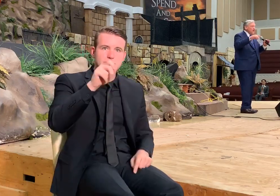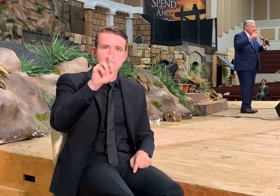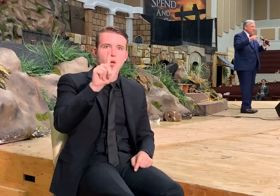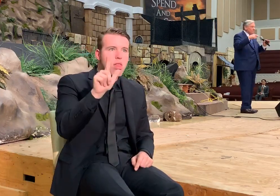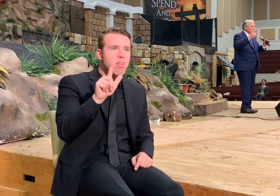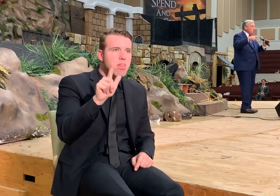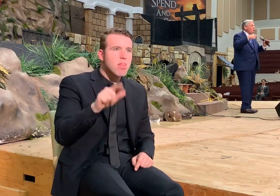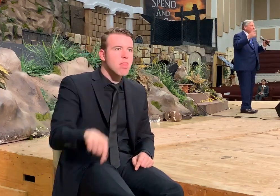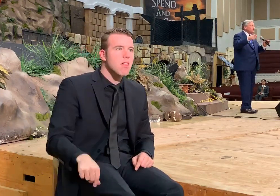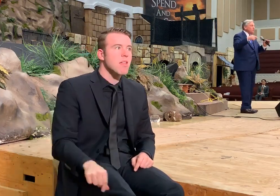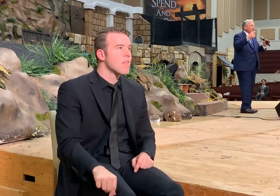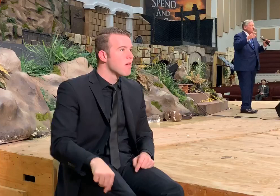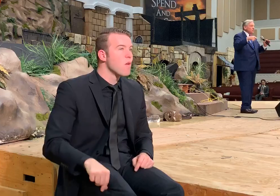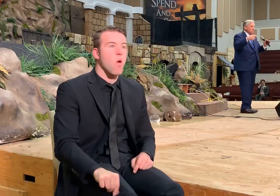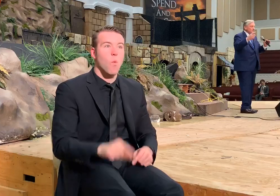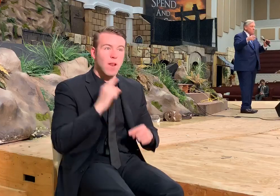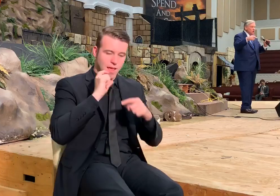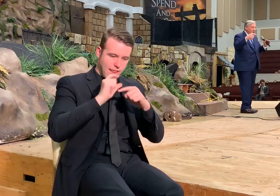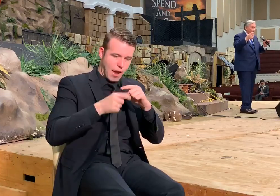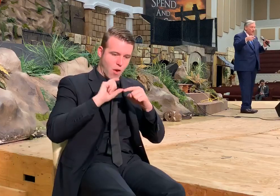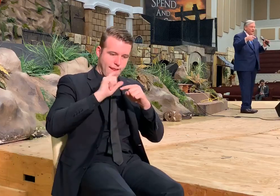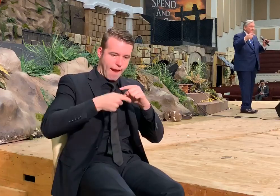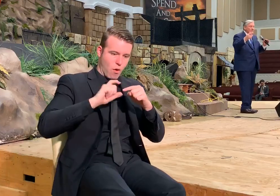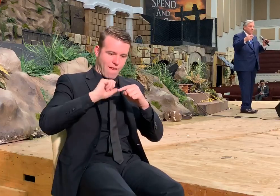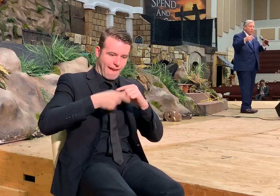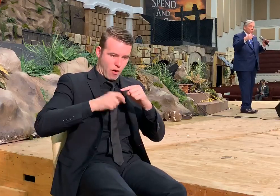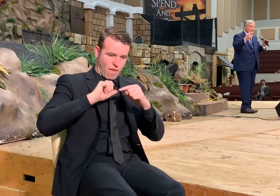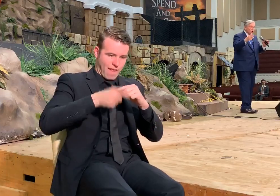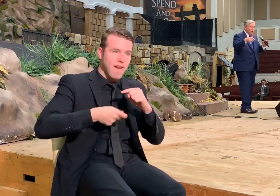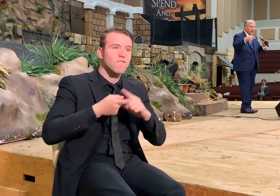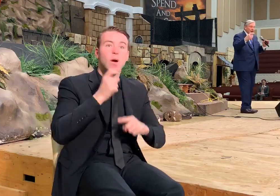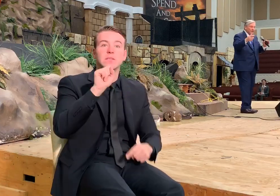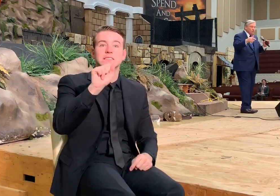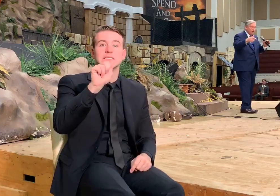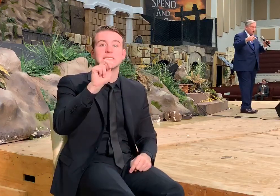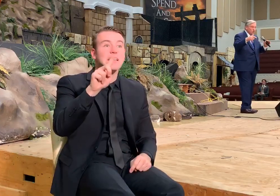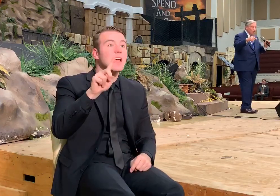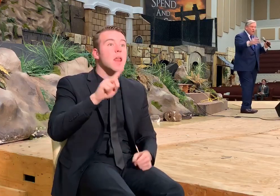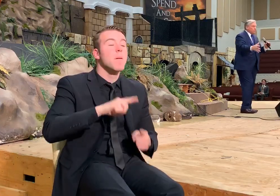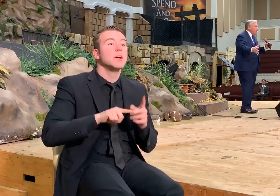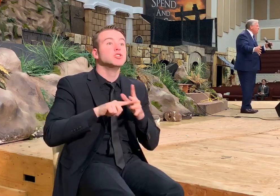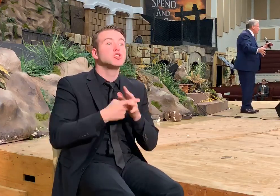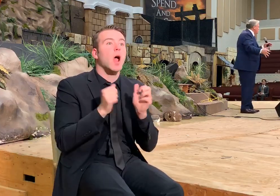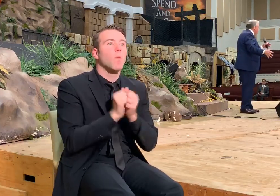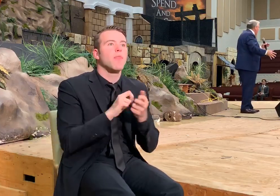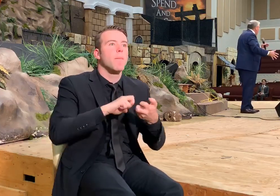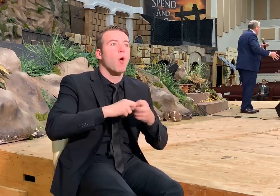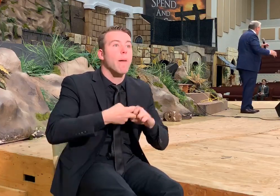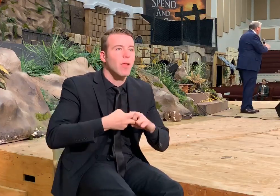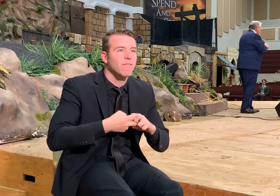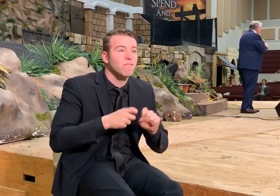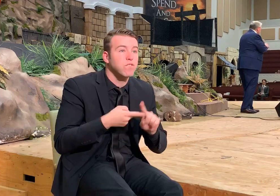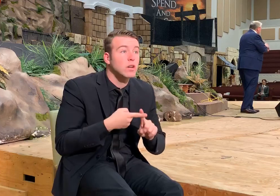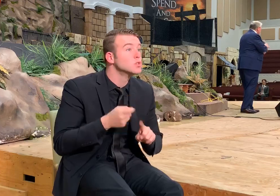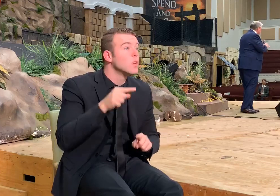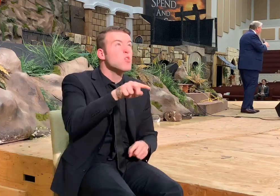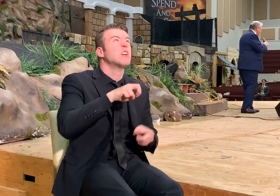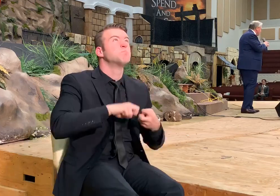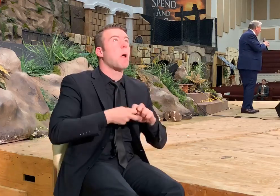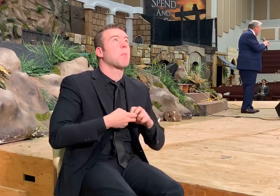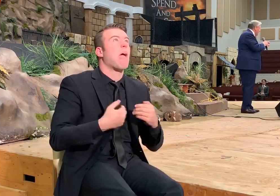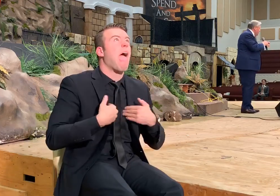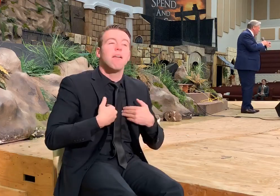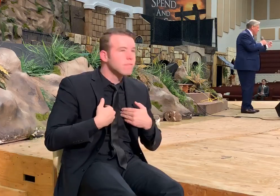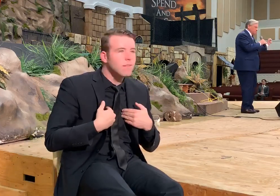pearl. It's that there's all these layers that have been put over it. But pearls are created out of trouble. So quit driving who you have trouble. Just say,